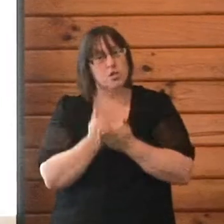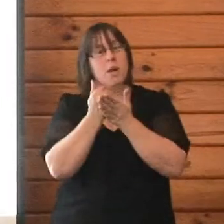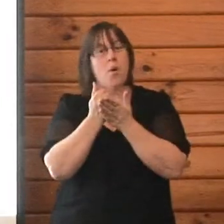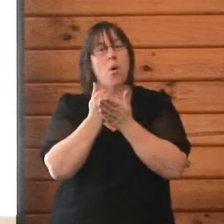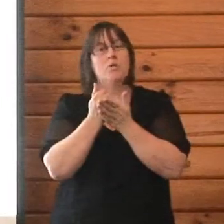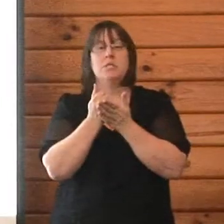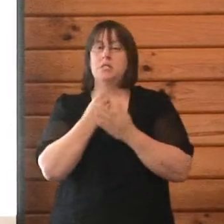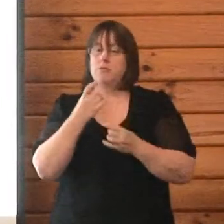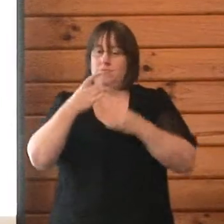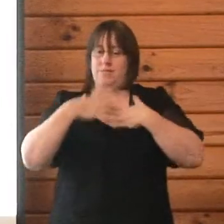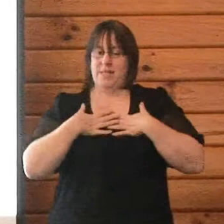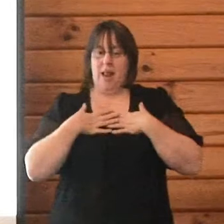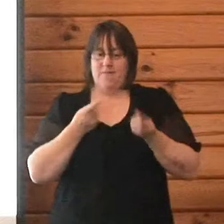group until June 2015.